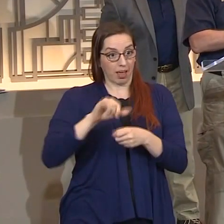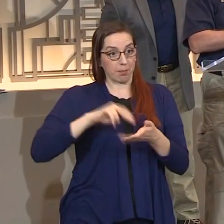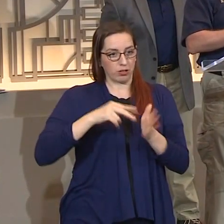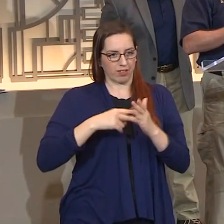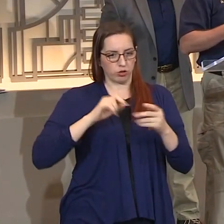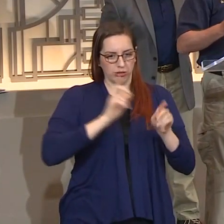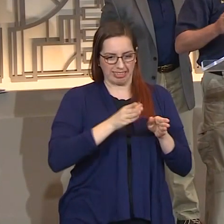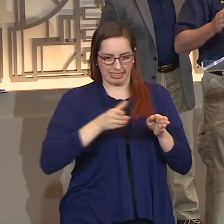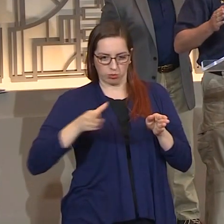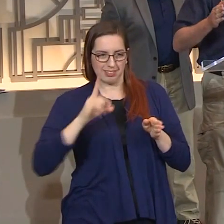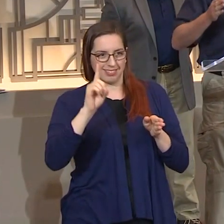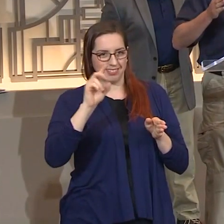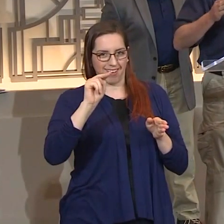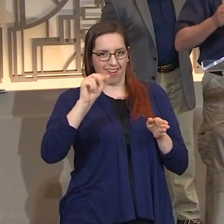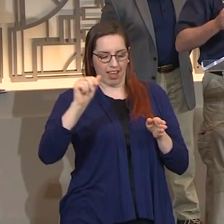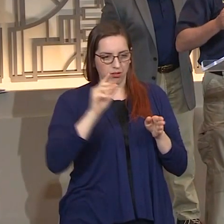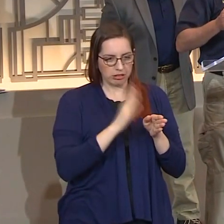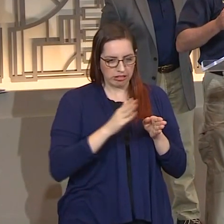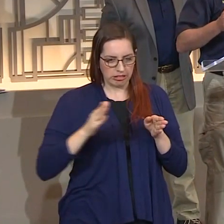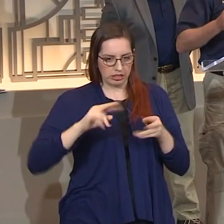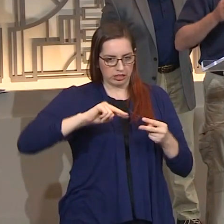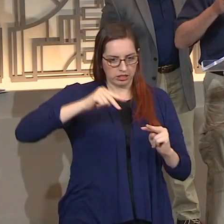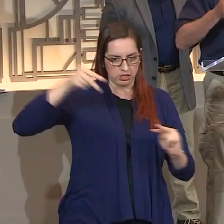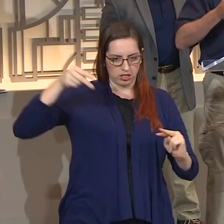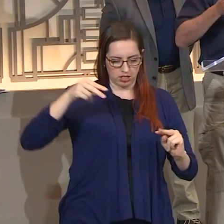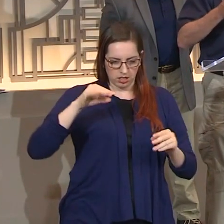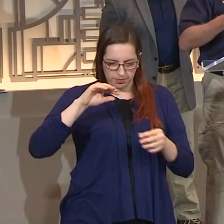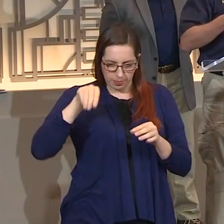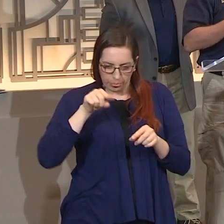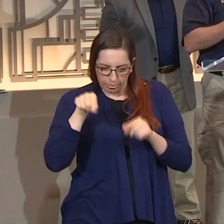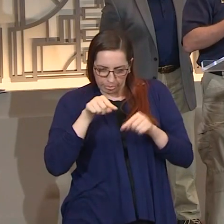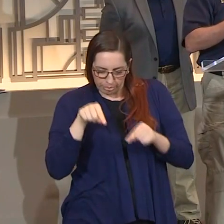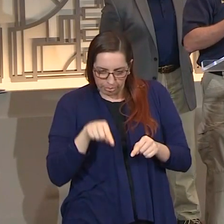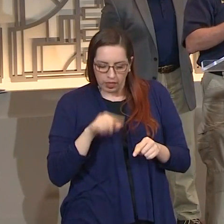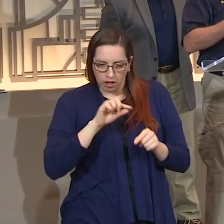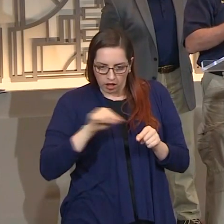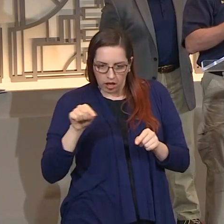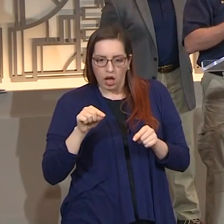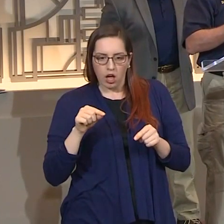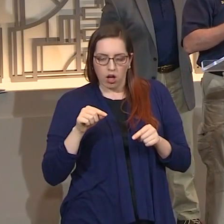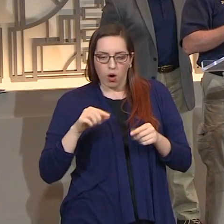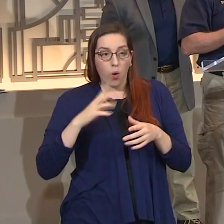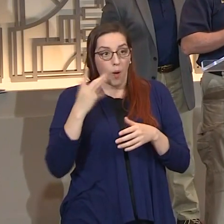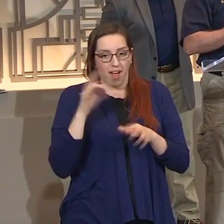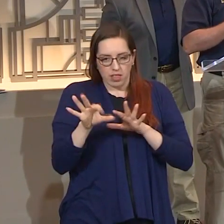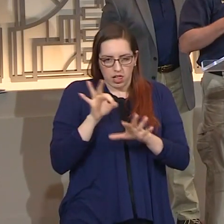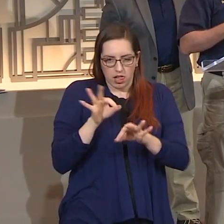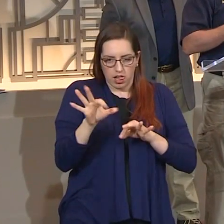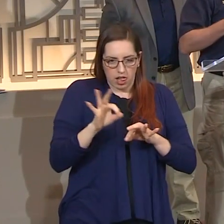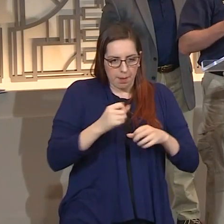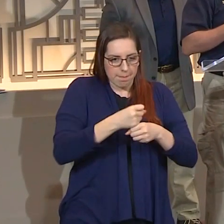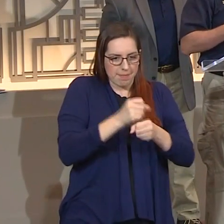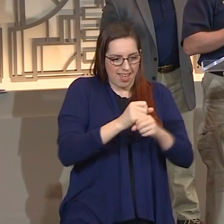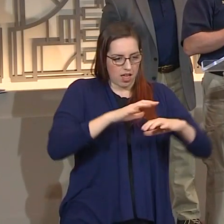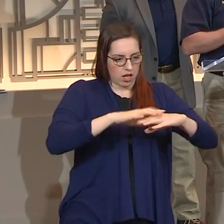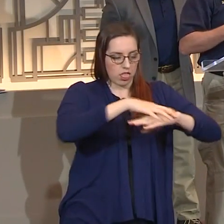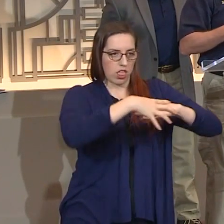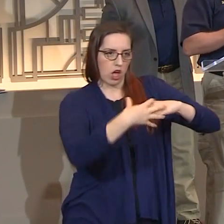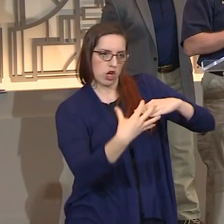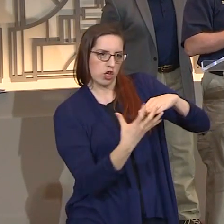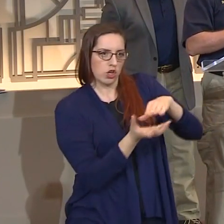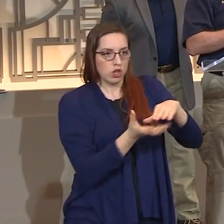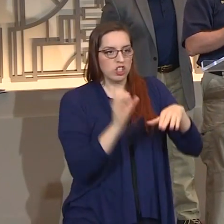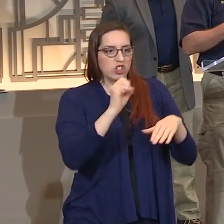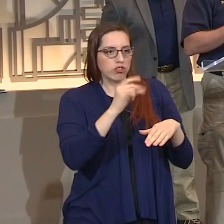in the virus so that you can then start creating the protein shell and start creating a virus. And when they make